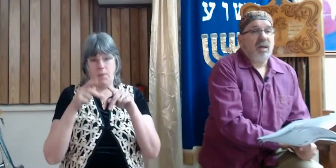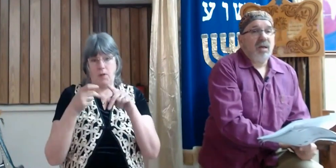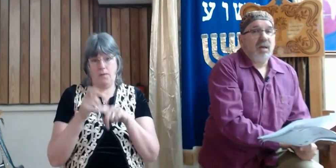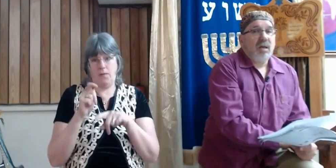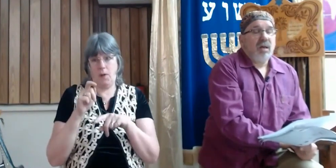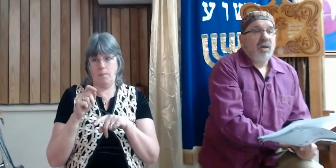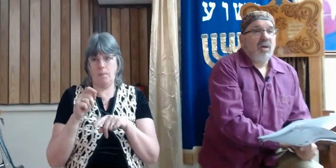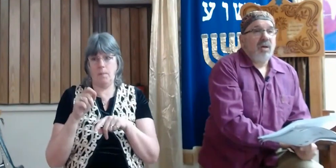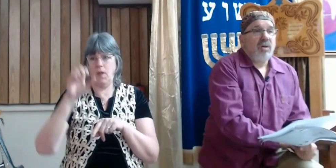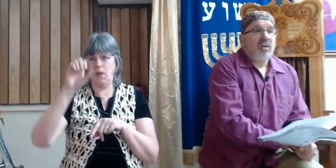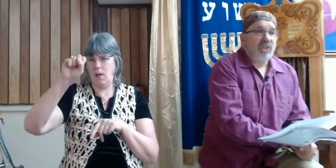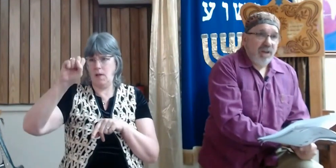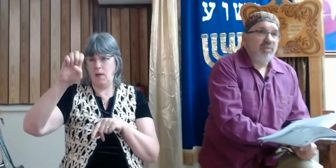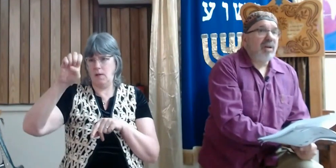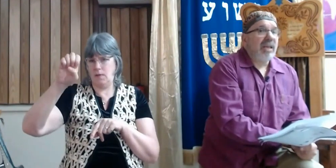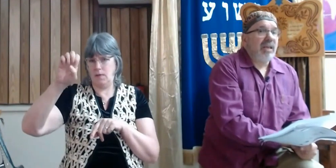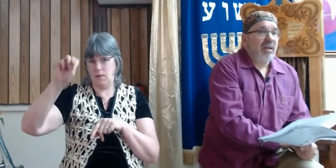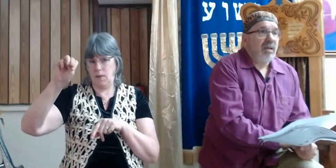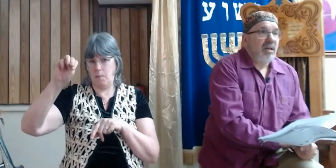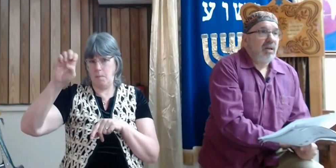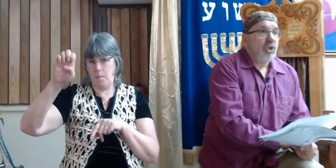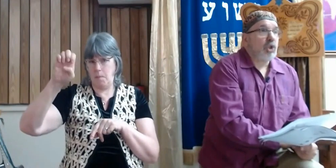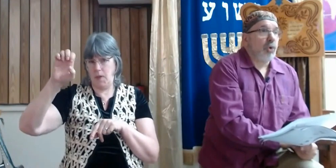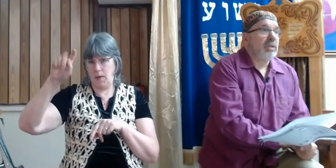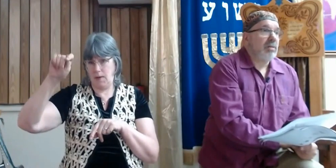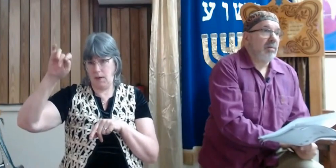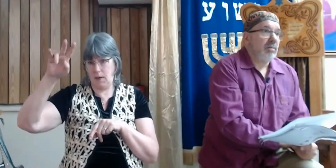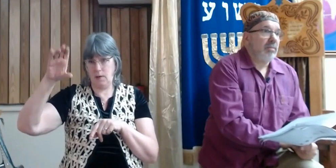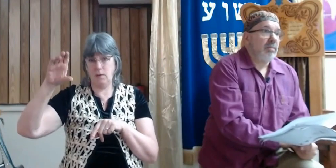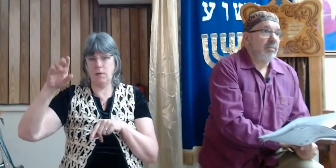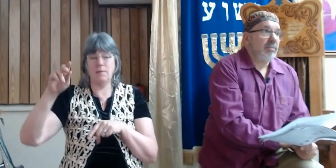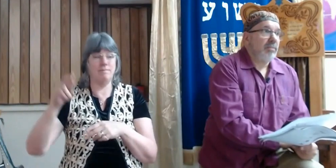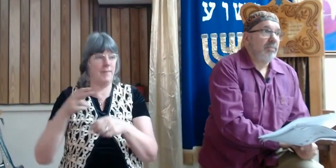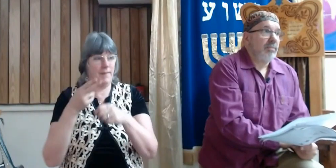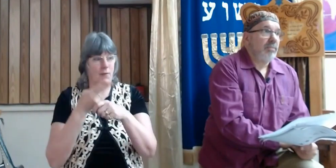generally short.